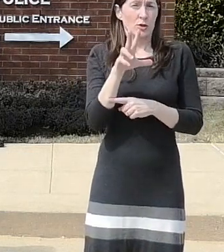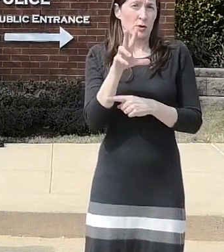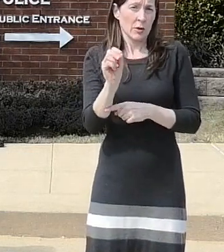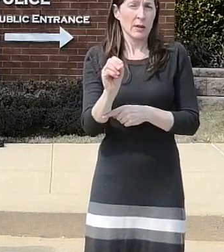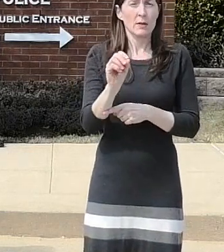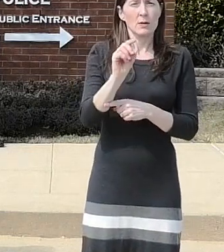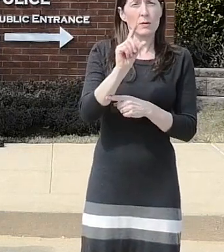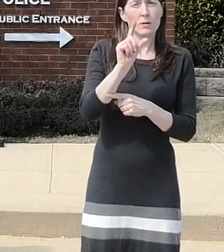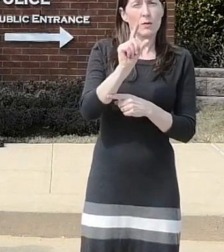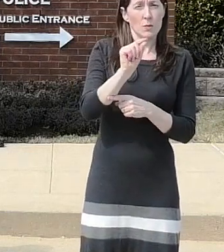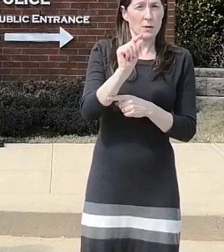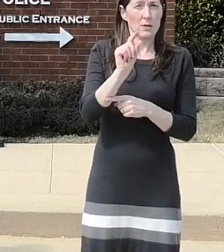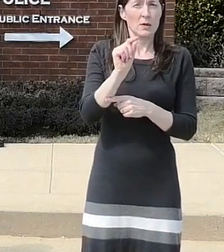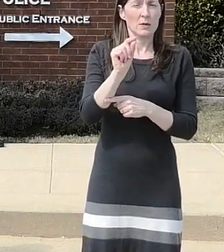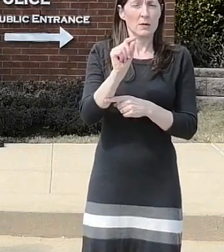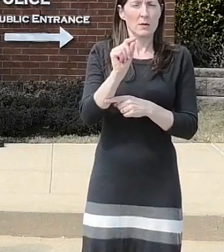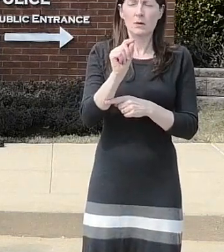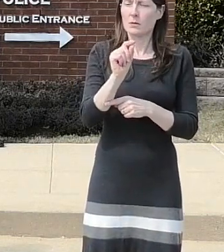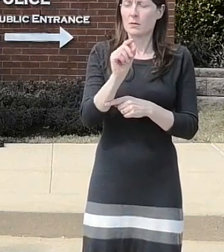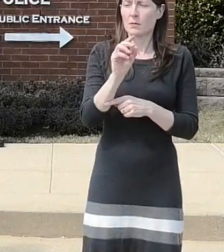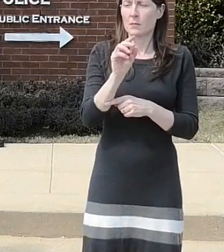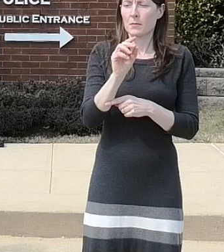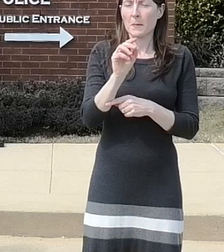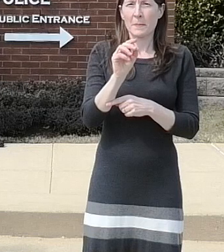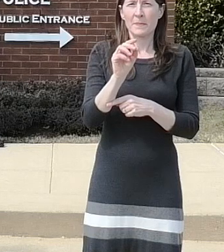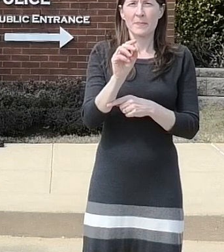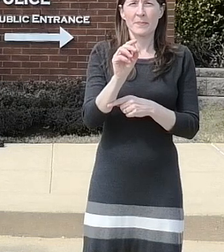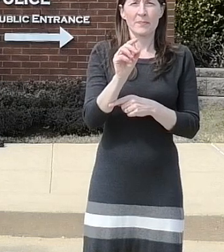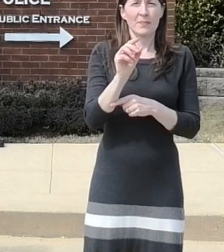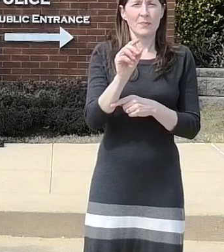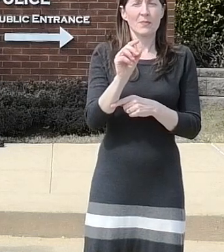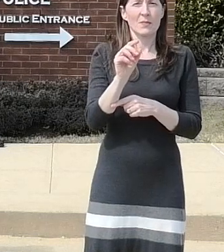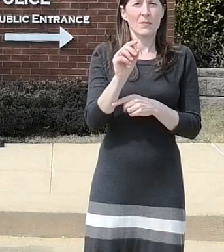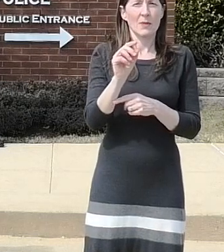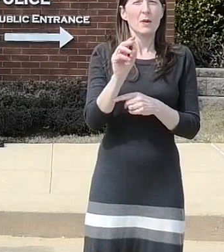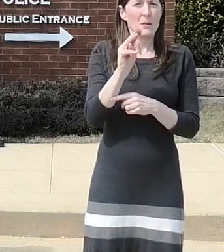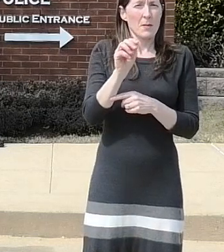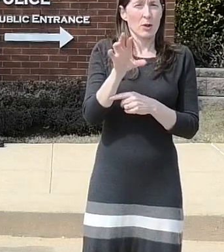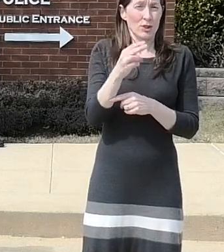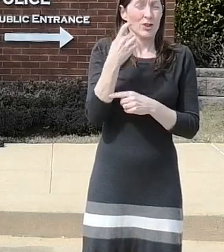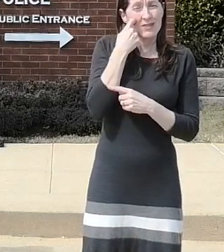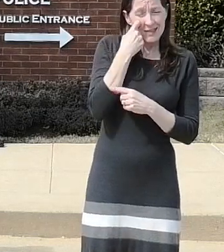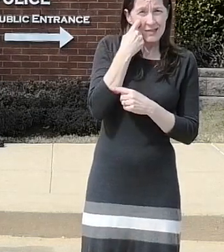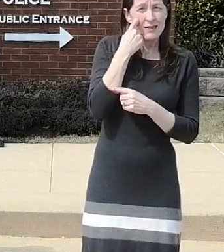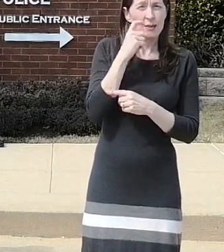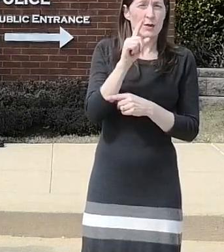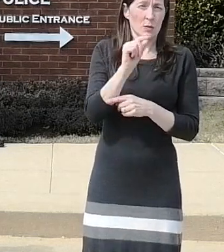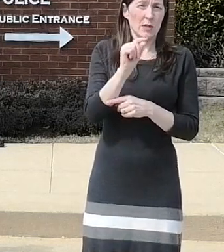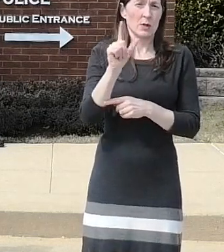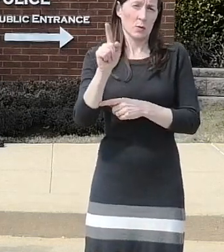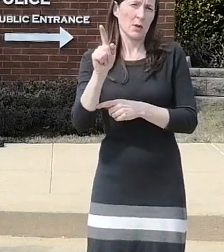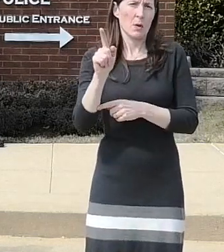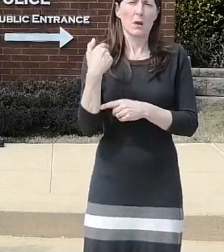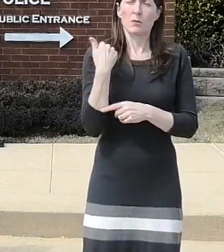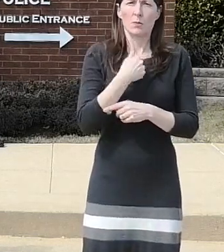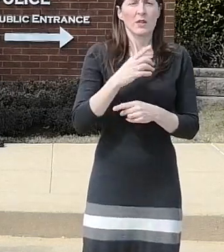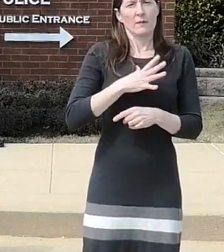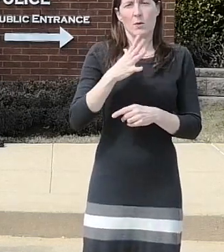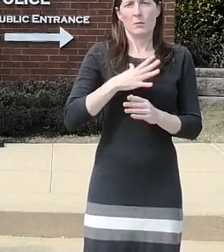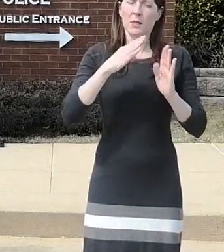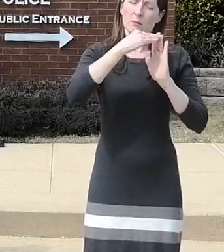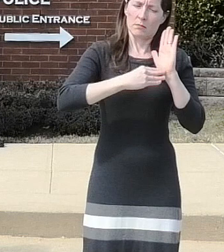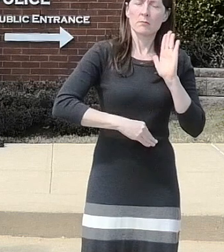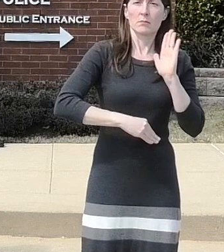jurisdictions including the howard county police department and the fire investigations unit with the fire department initiated charges against mr crawford